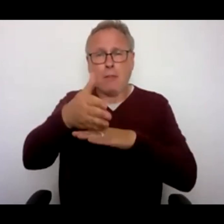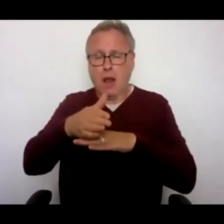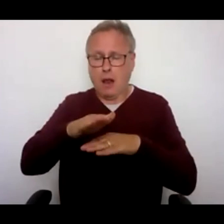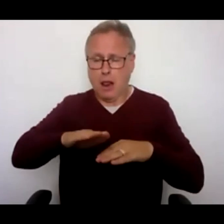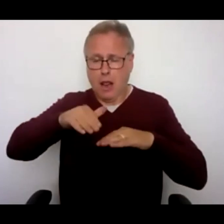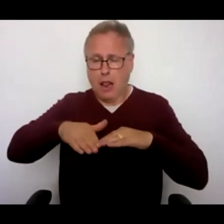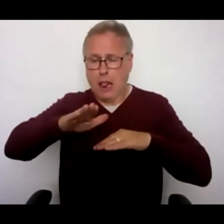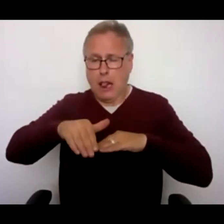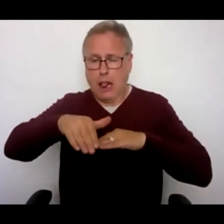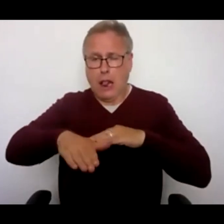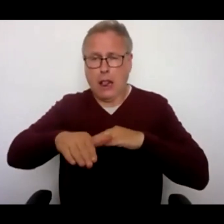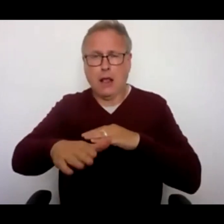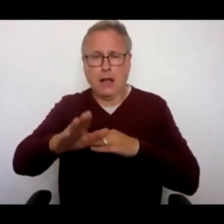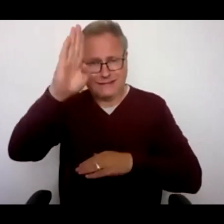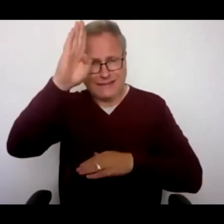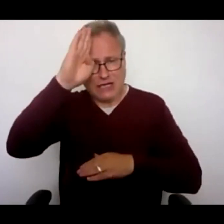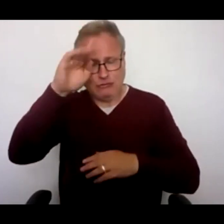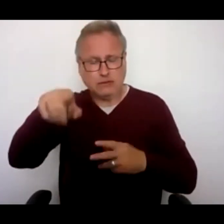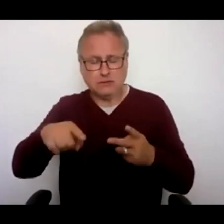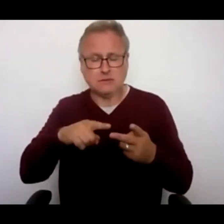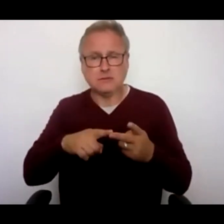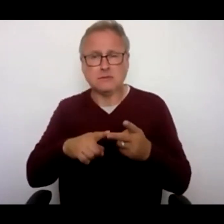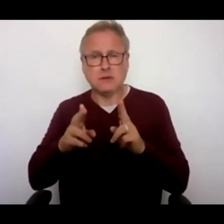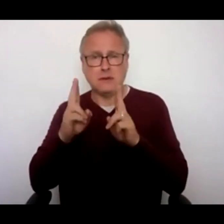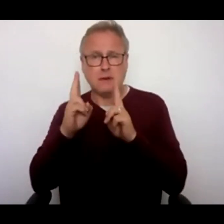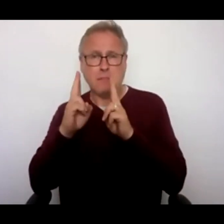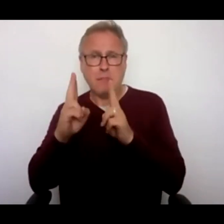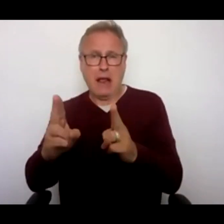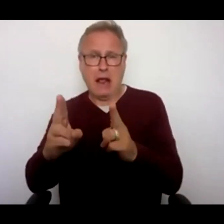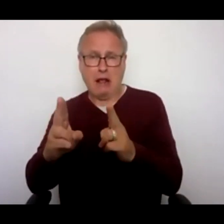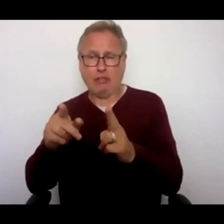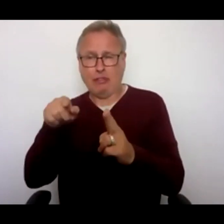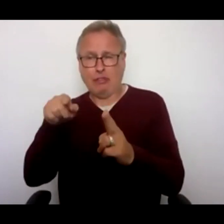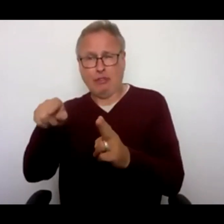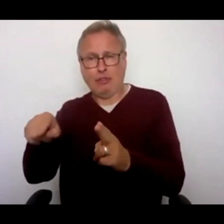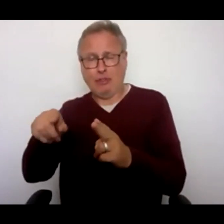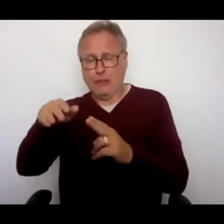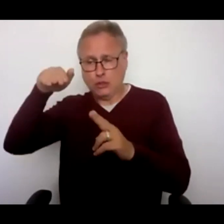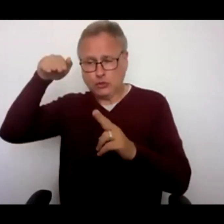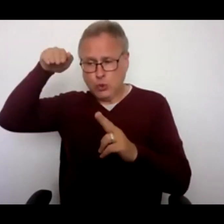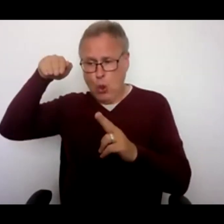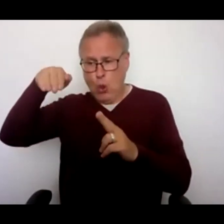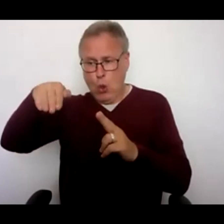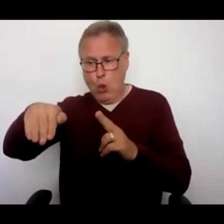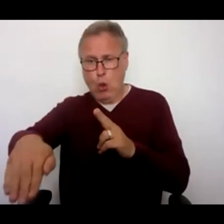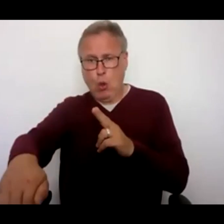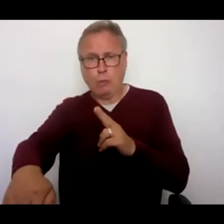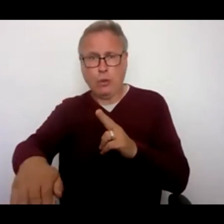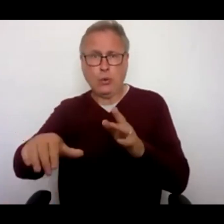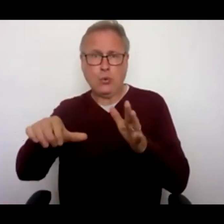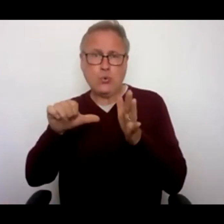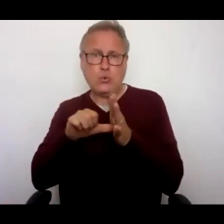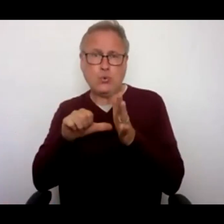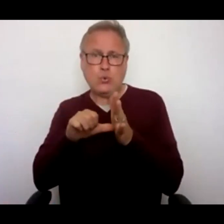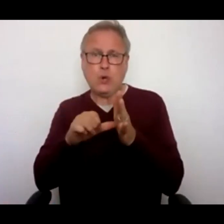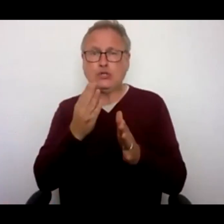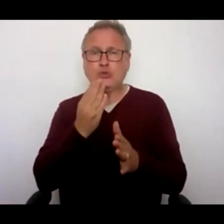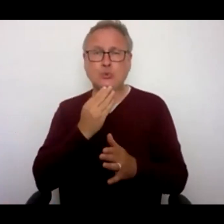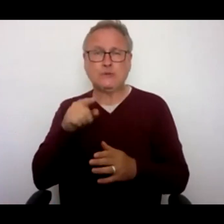The path by the Mambas Street car park being sloped making it hard to use. And